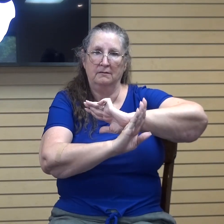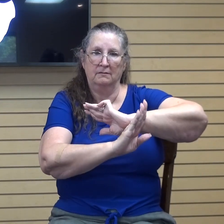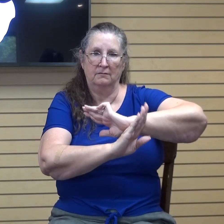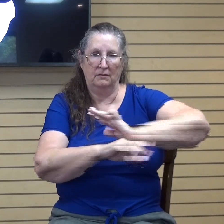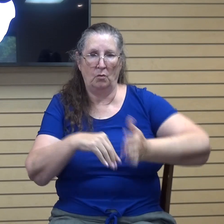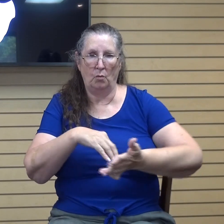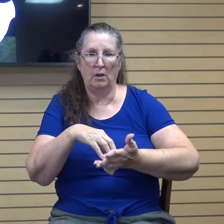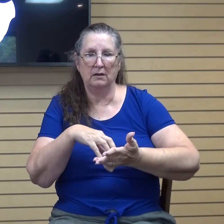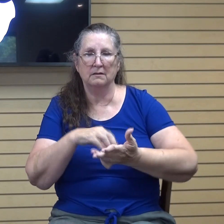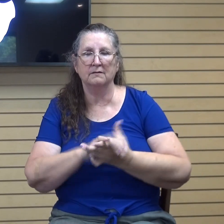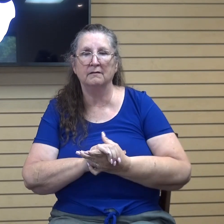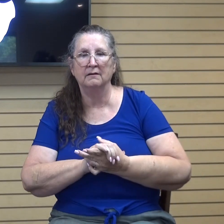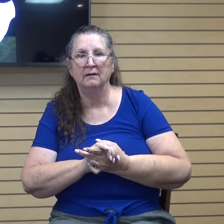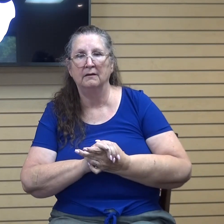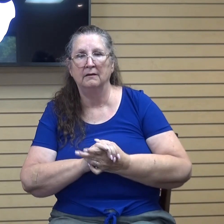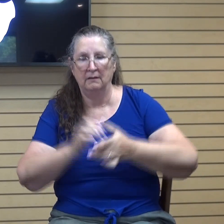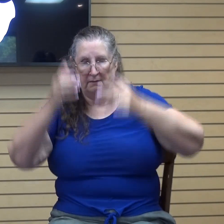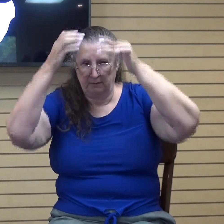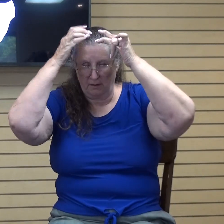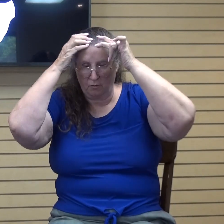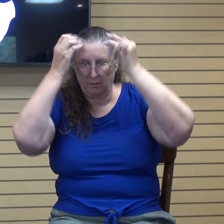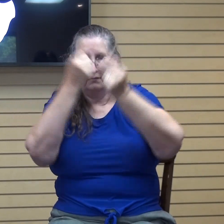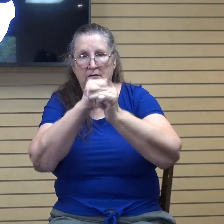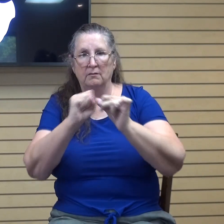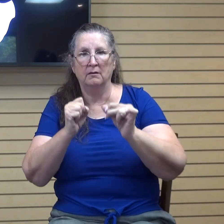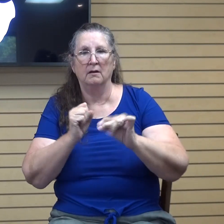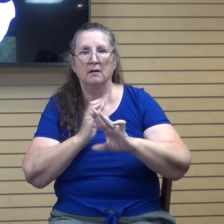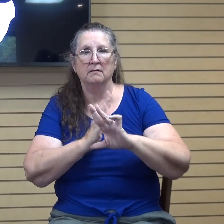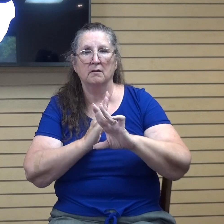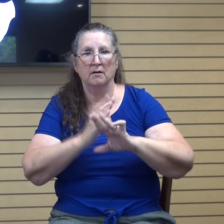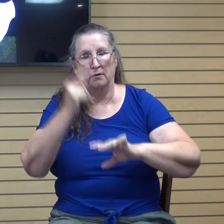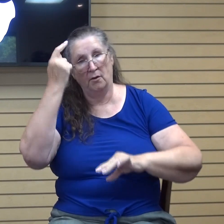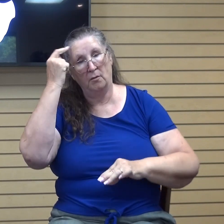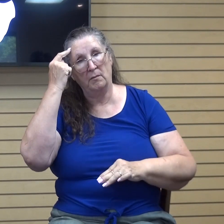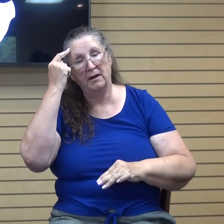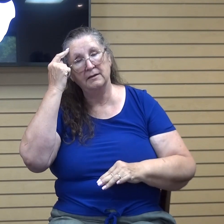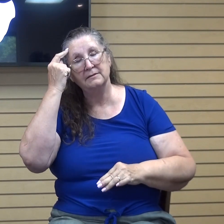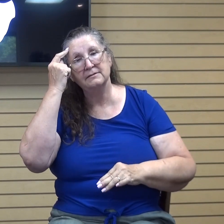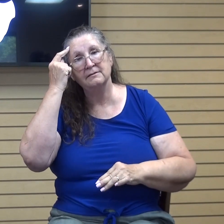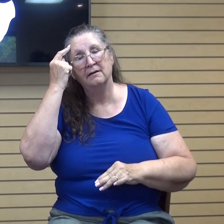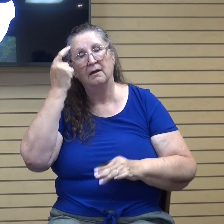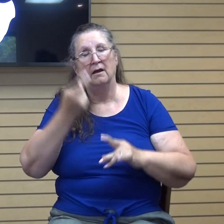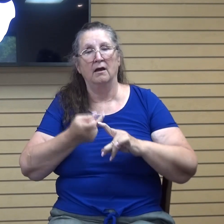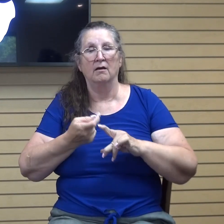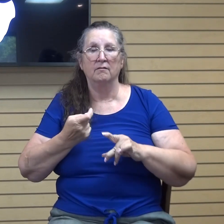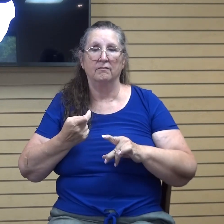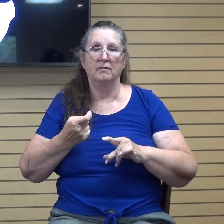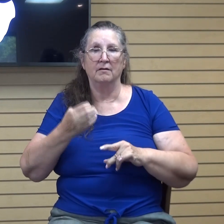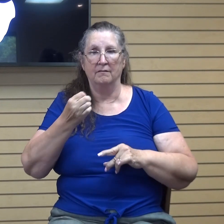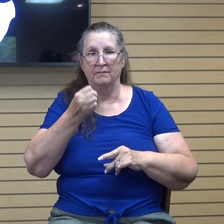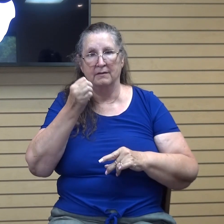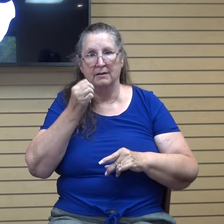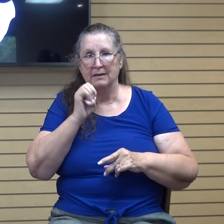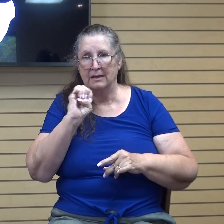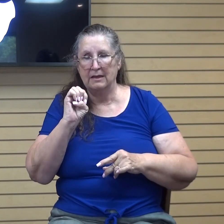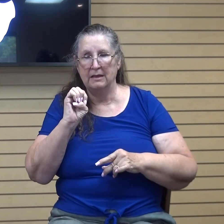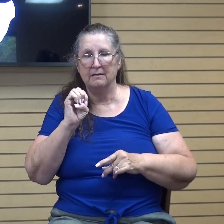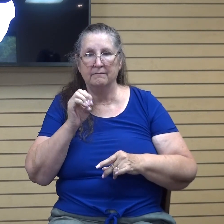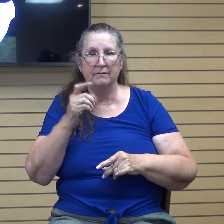Then we take up, put on the helmet of salvation to guard our minds from the evil thoughts that can come towards us.